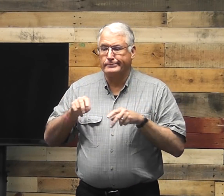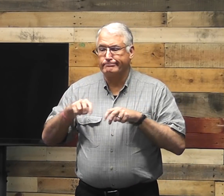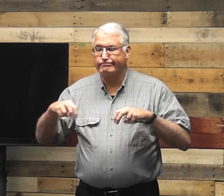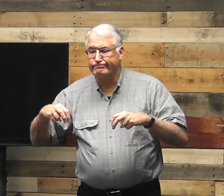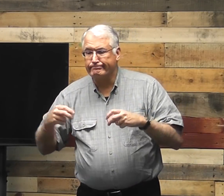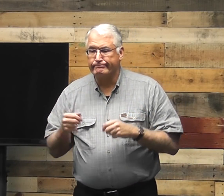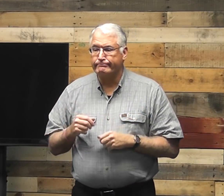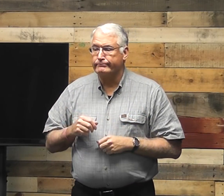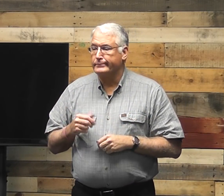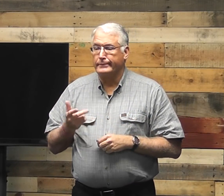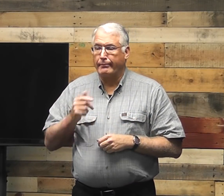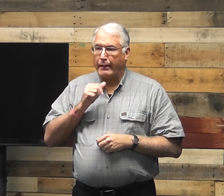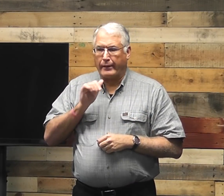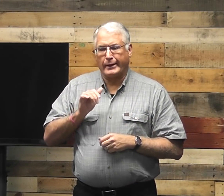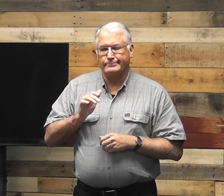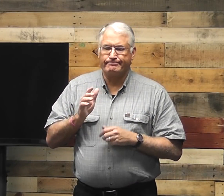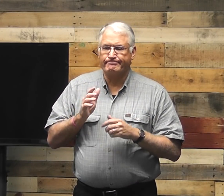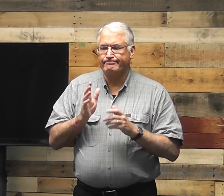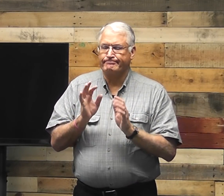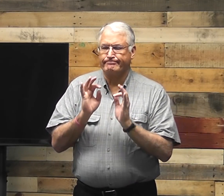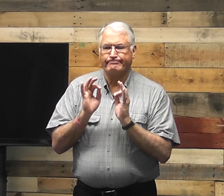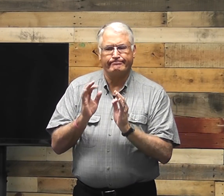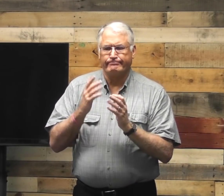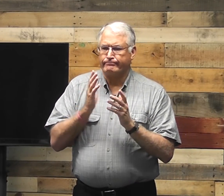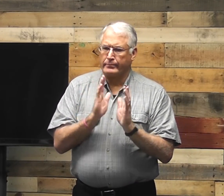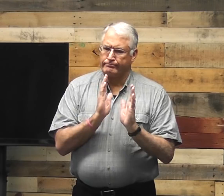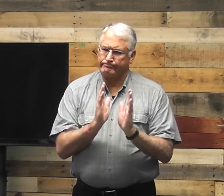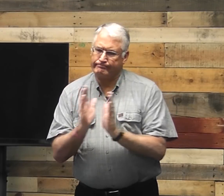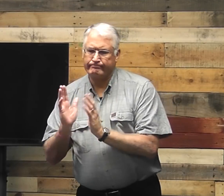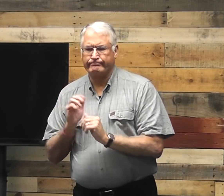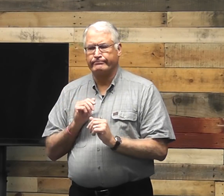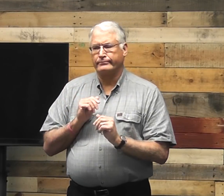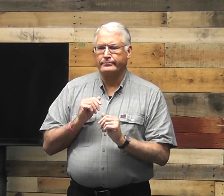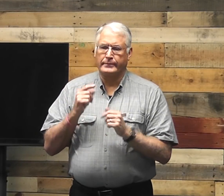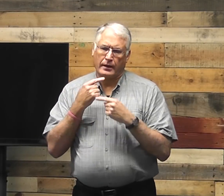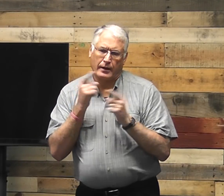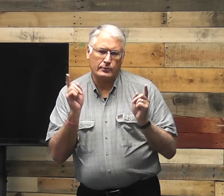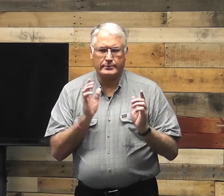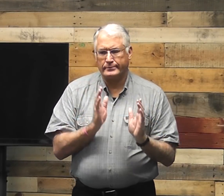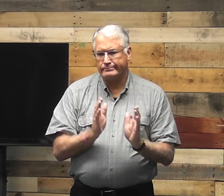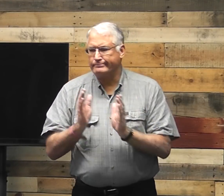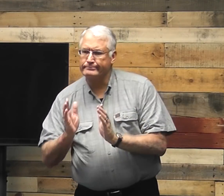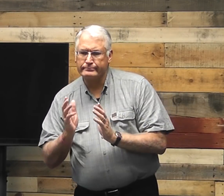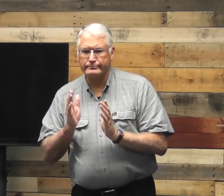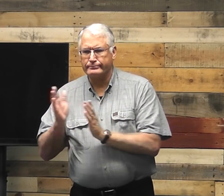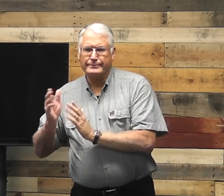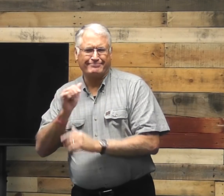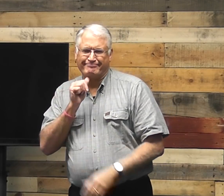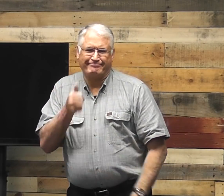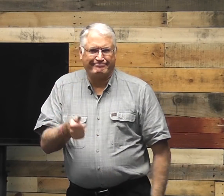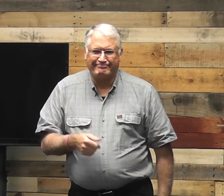in houses they would gather, you know, they weren't perfectly planned or announced.